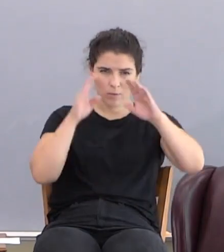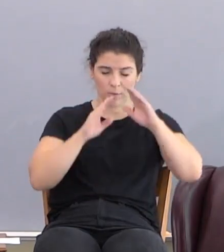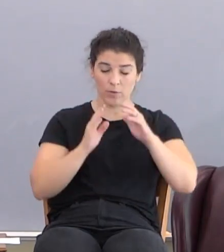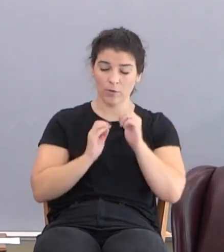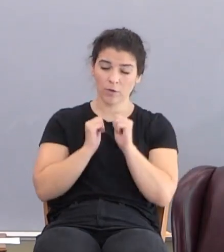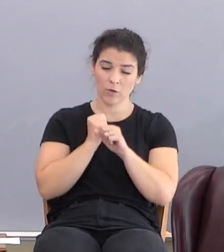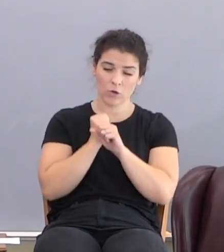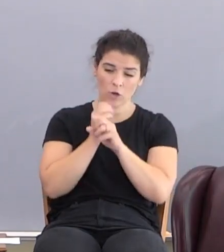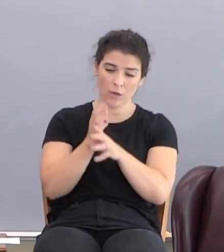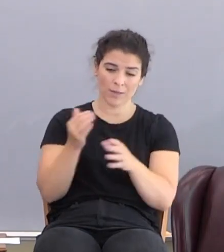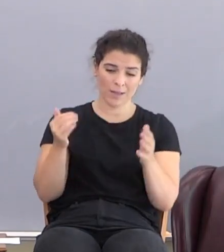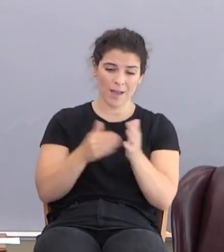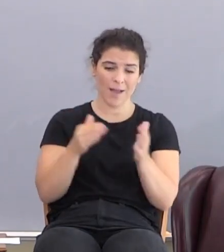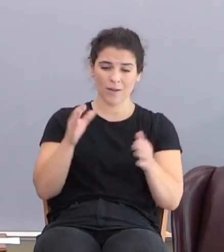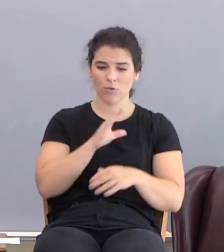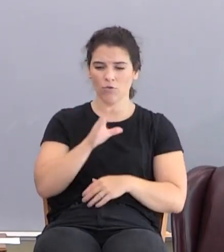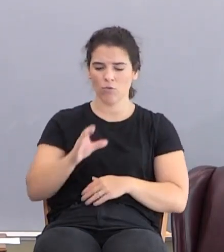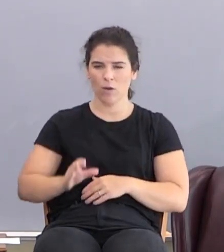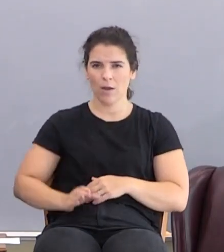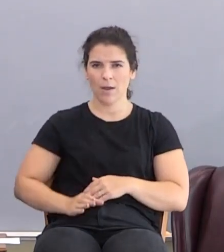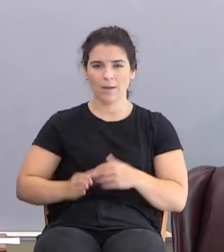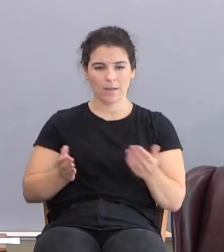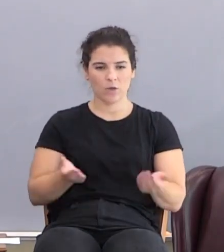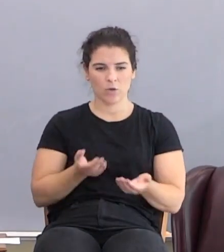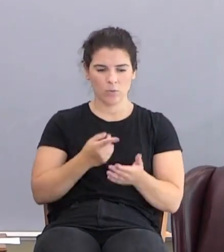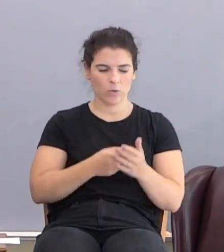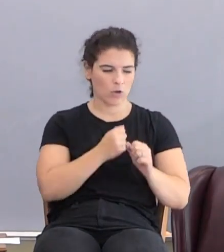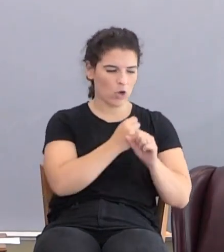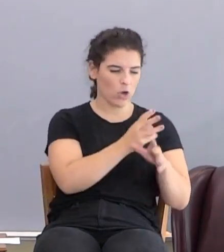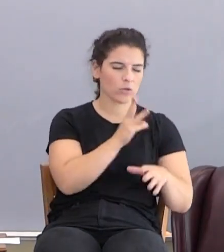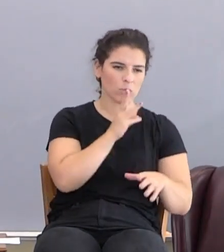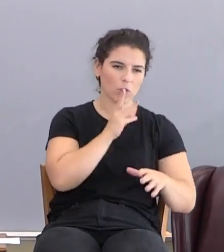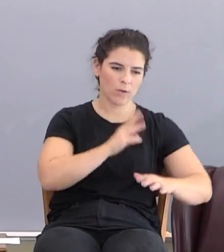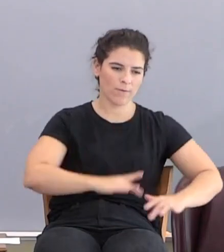Antichrist. Here it leads to what causes the flood.